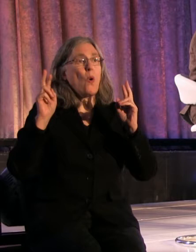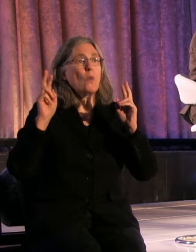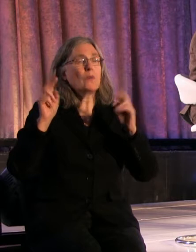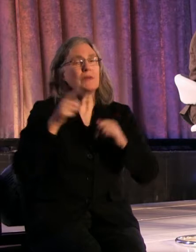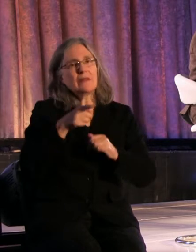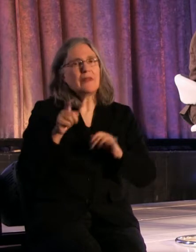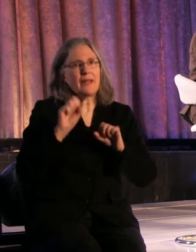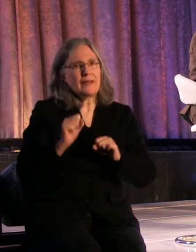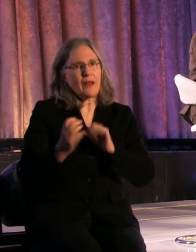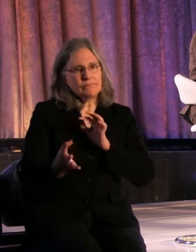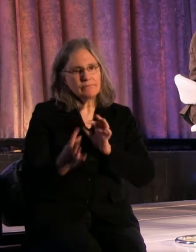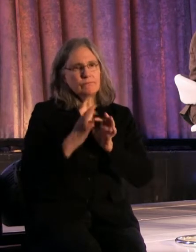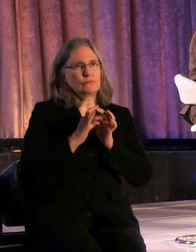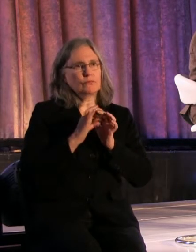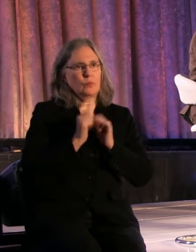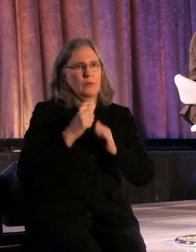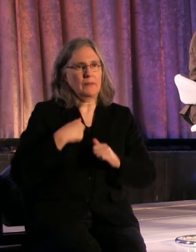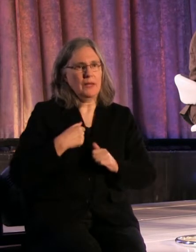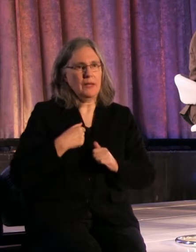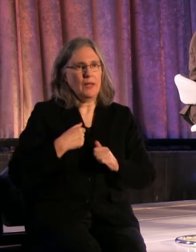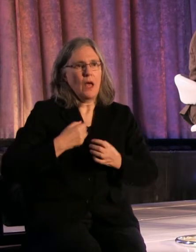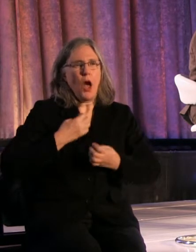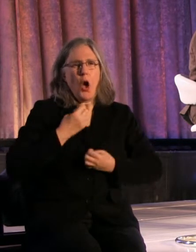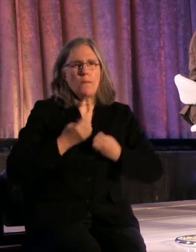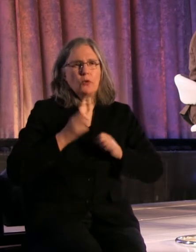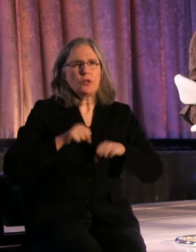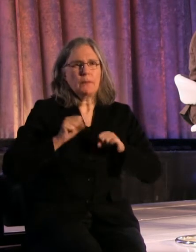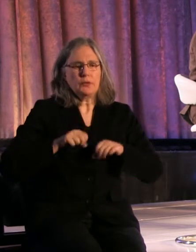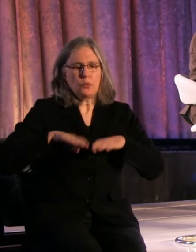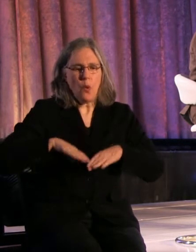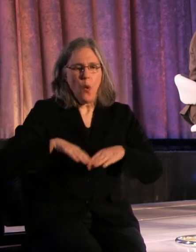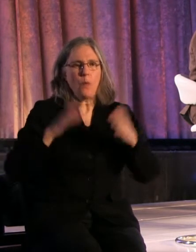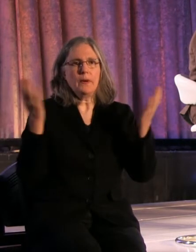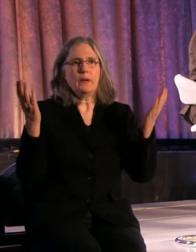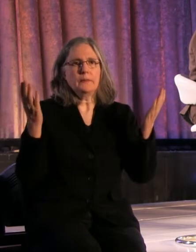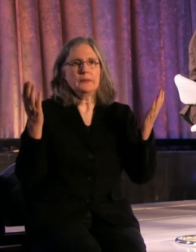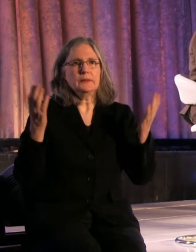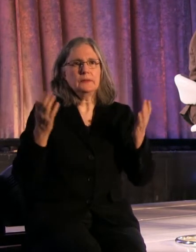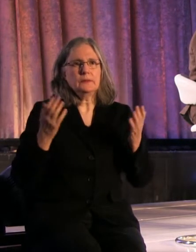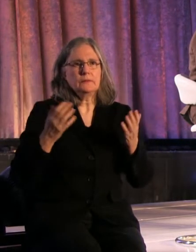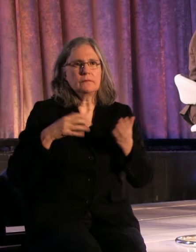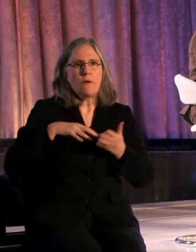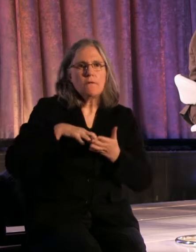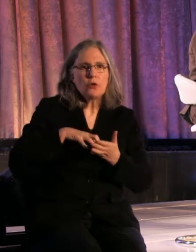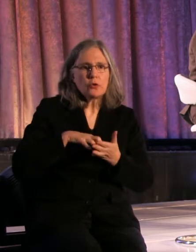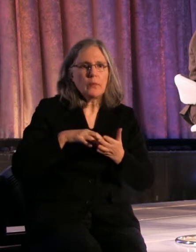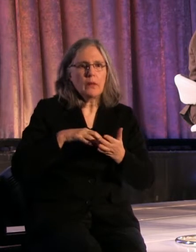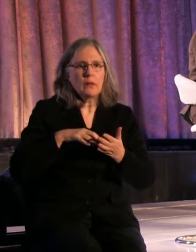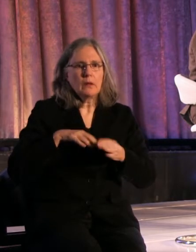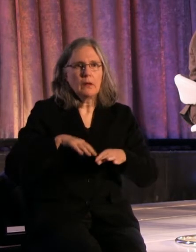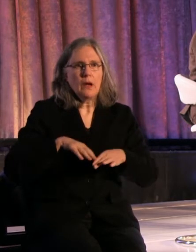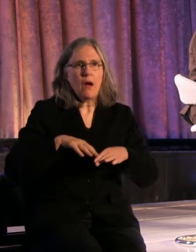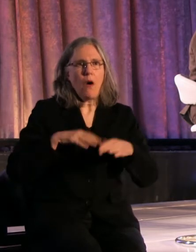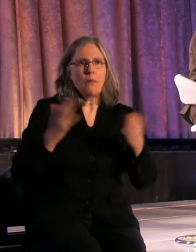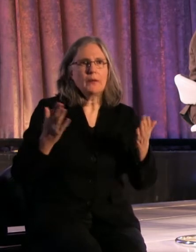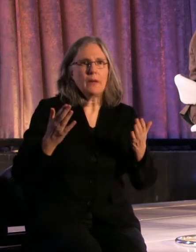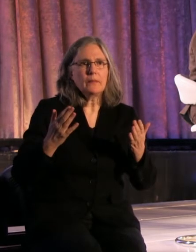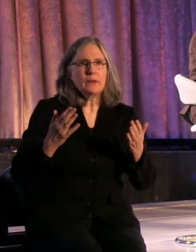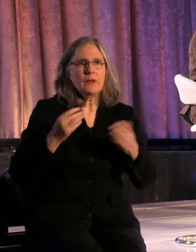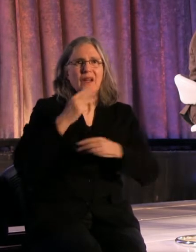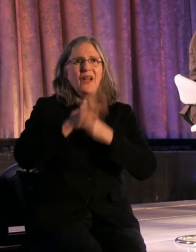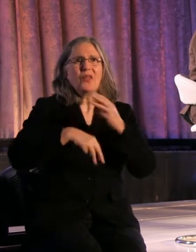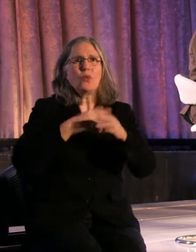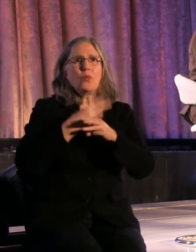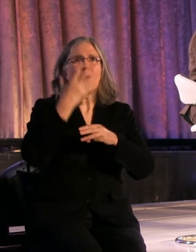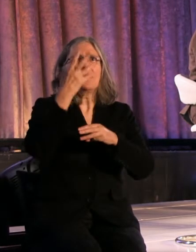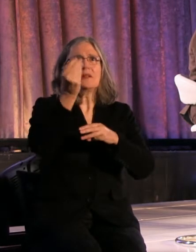the emotional capability to open to vulnerability in the face of such a harsh world